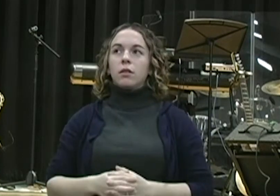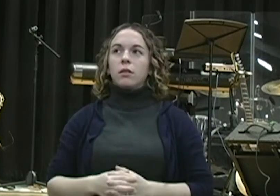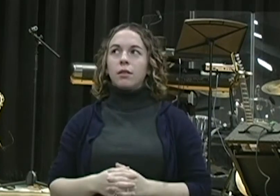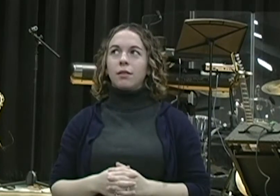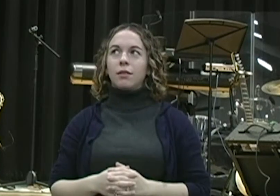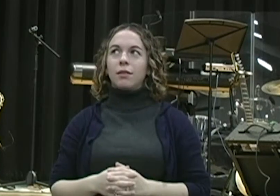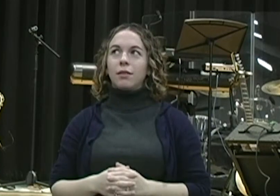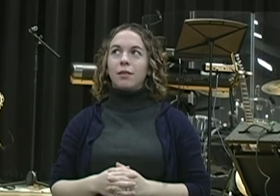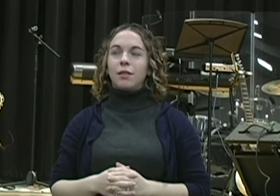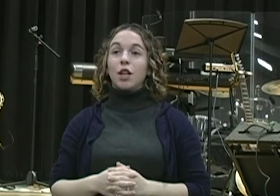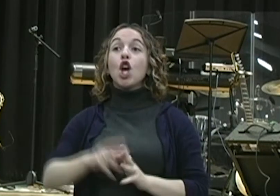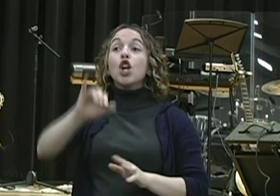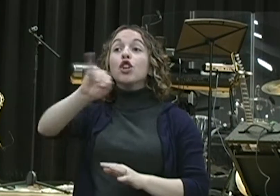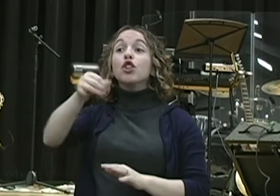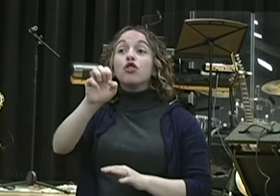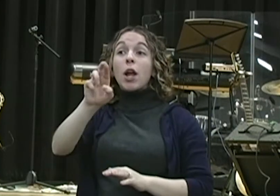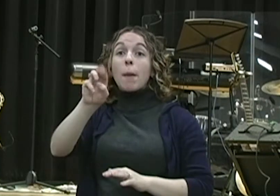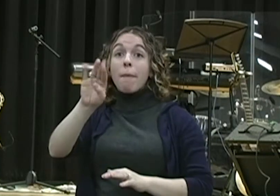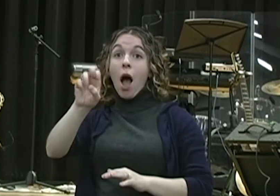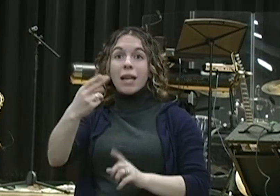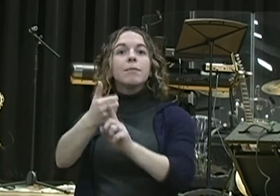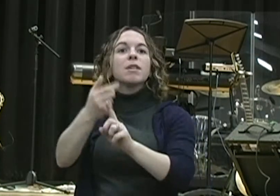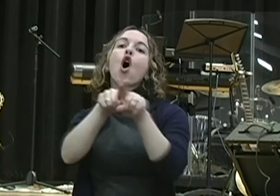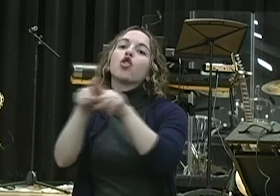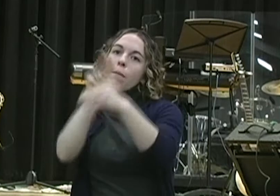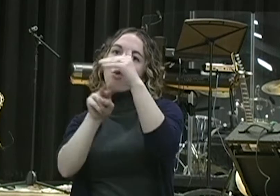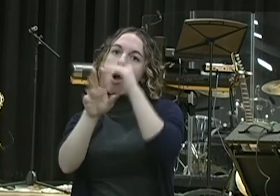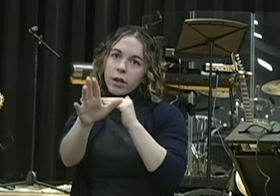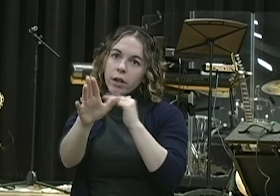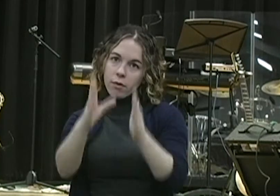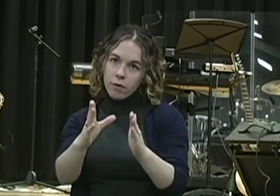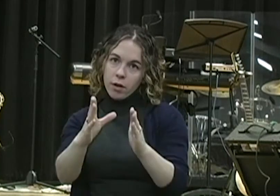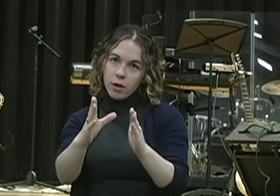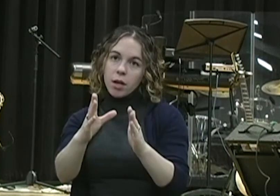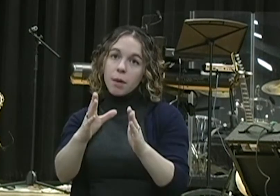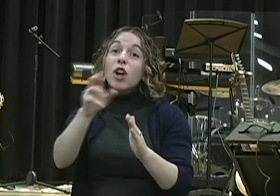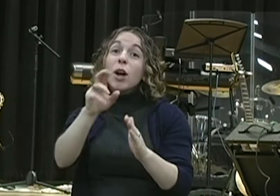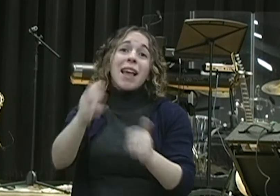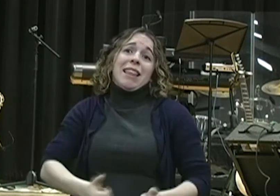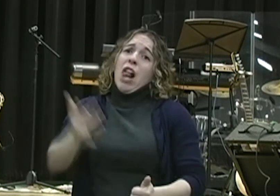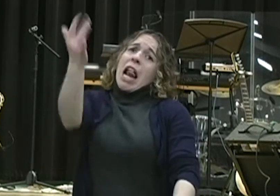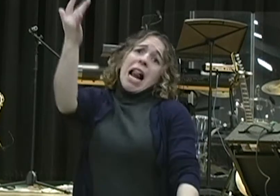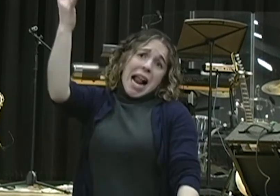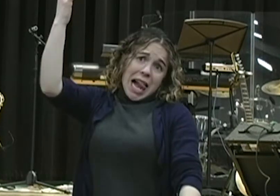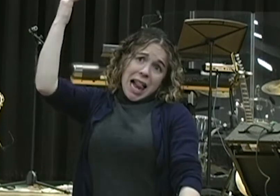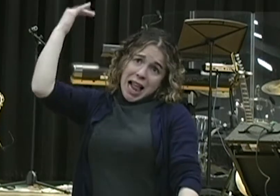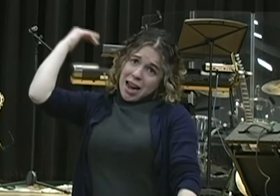prophesying that this was going to happen for like 23 years. For 23 years, he was speaking to the